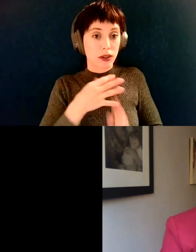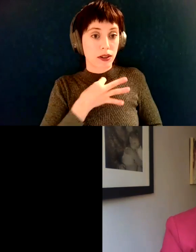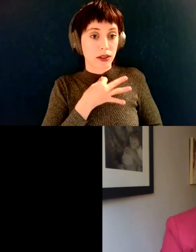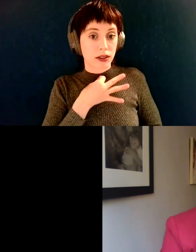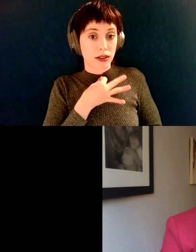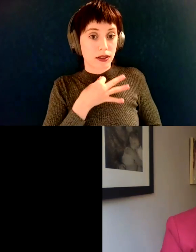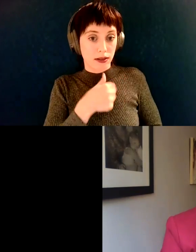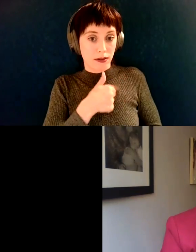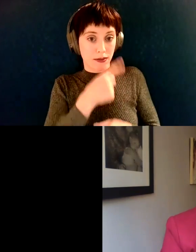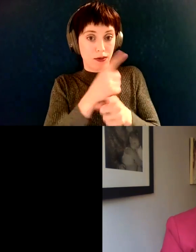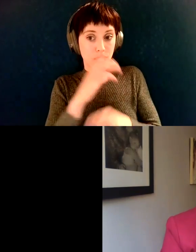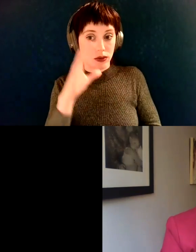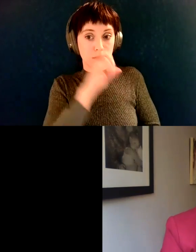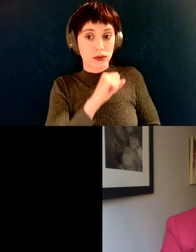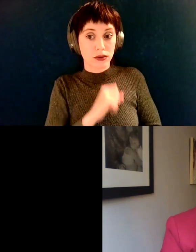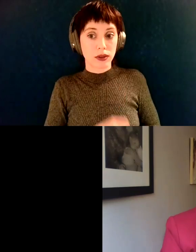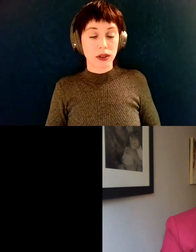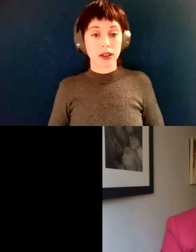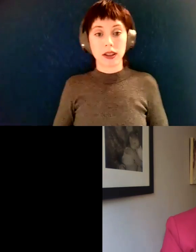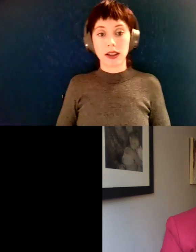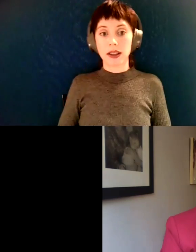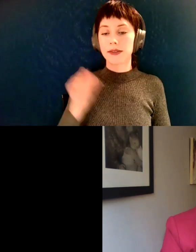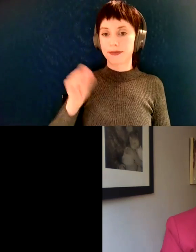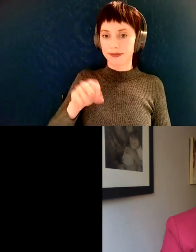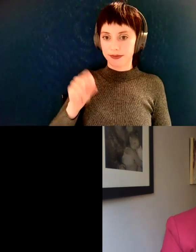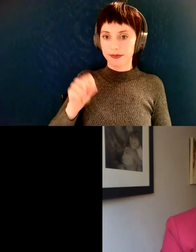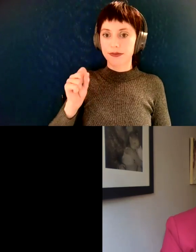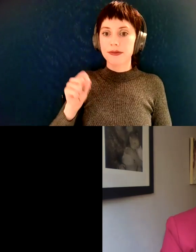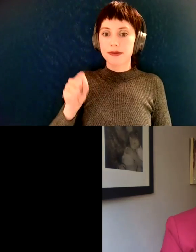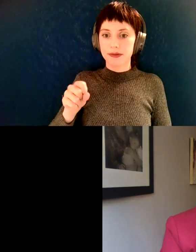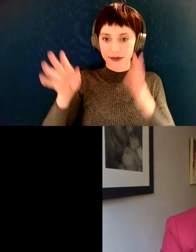Yeah, that's absolutely. Yeah. Yeah.